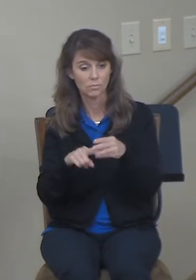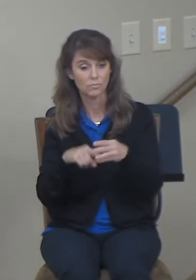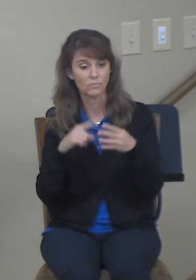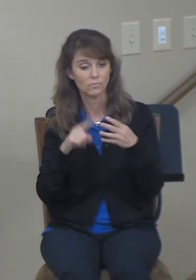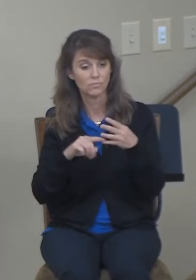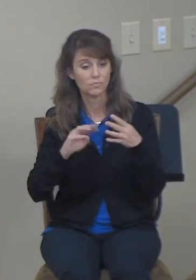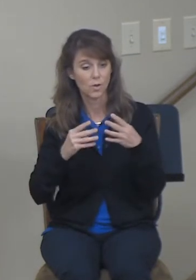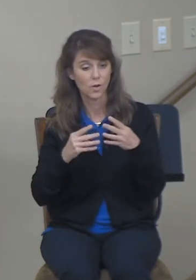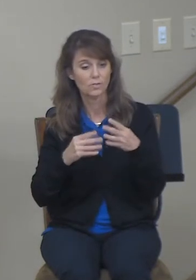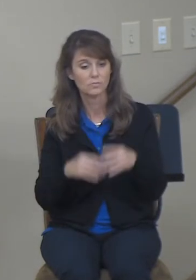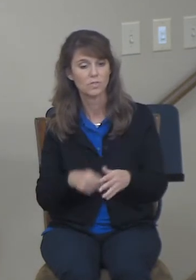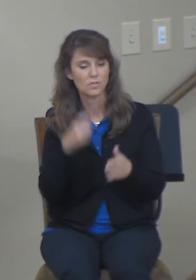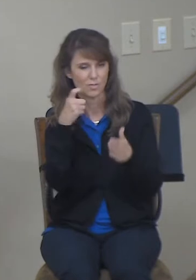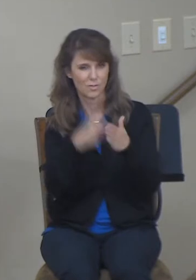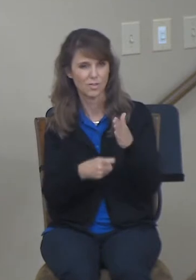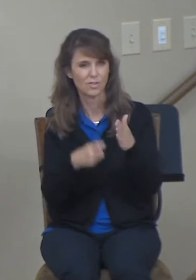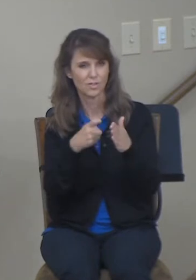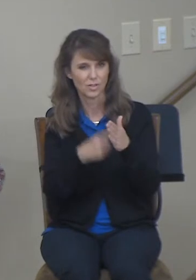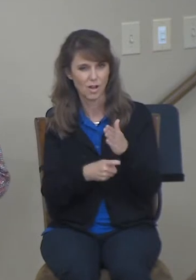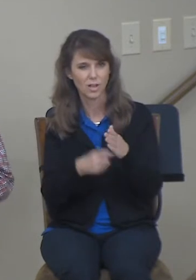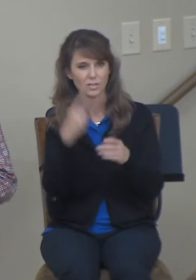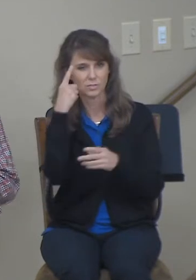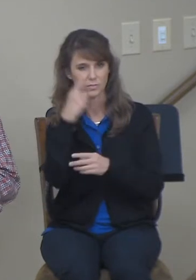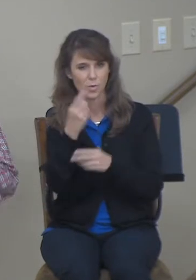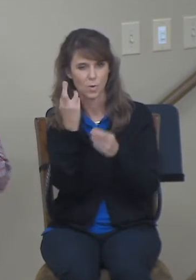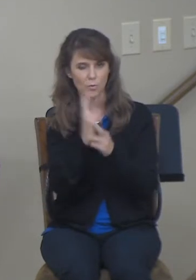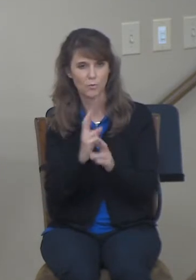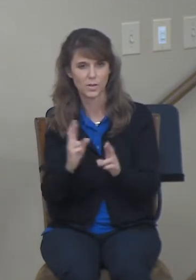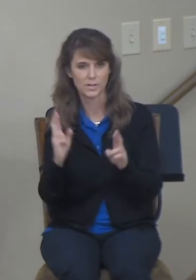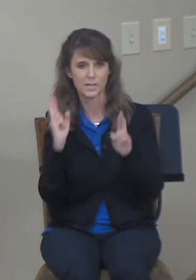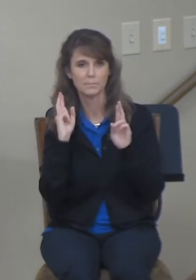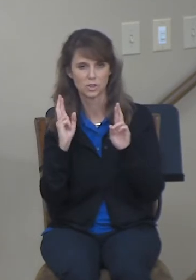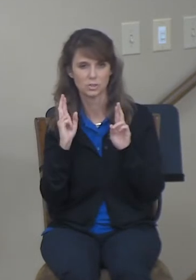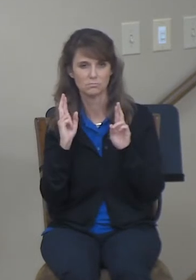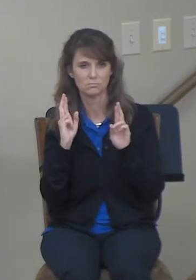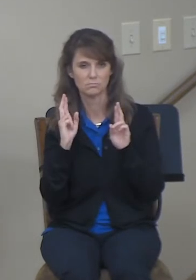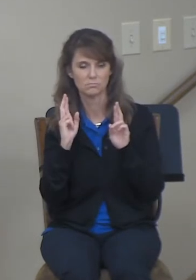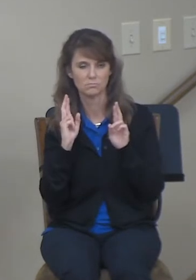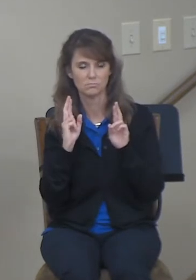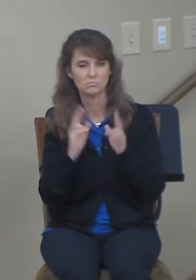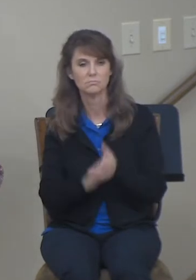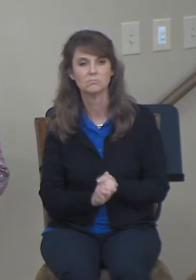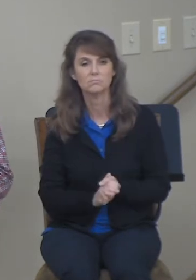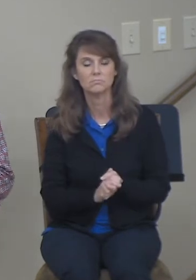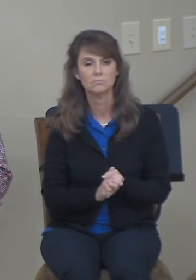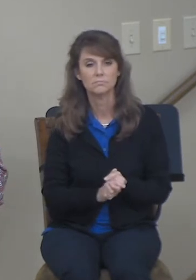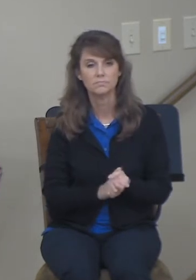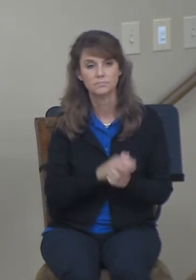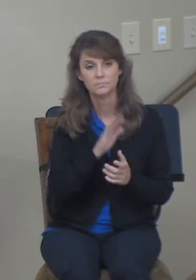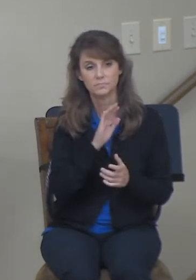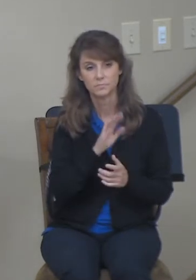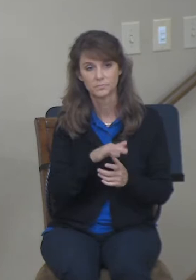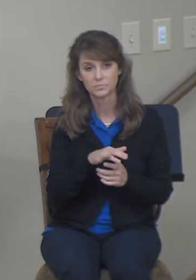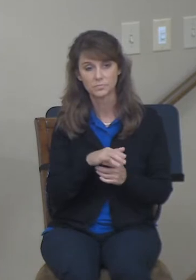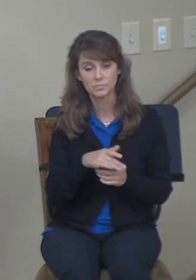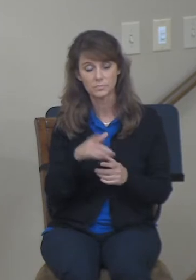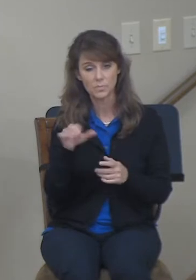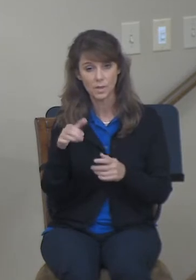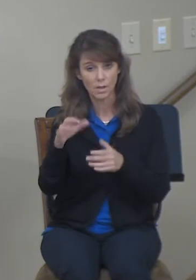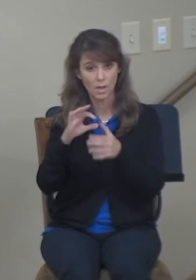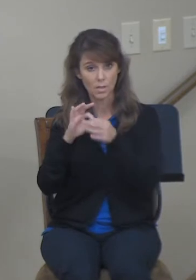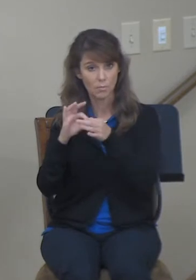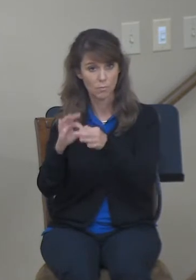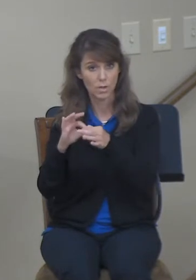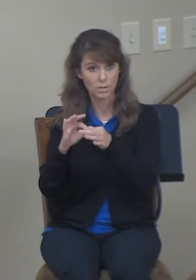When the nearest relatives was approached by Boaz and said, hey, you need to buy this field, but you need to also redeem